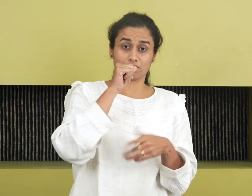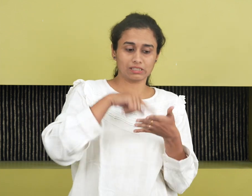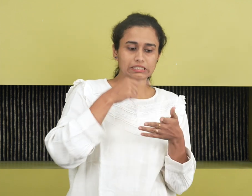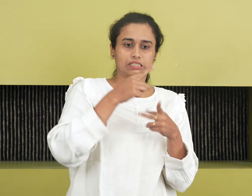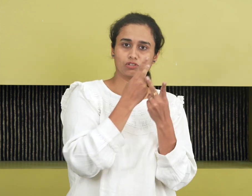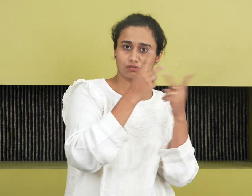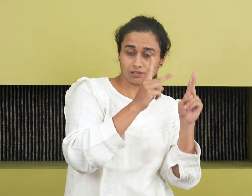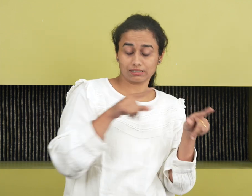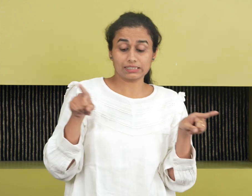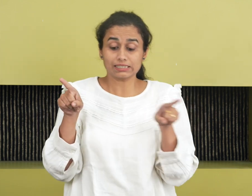12 to 15.